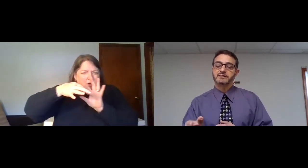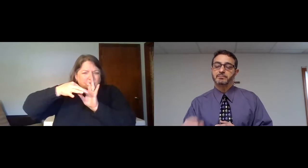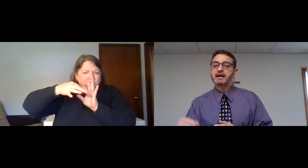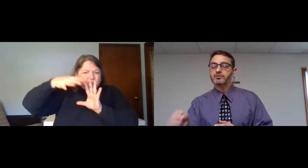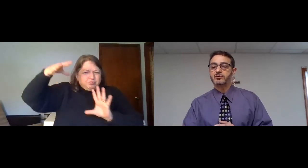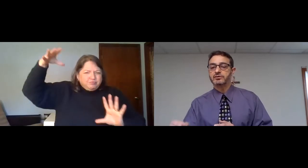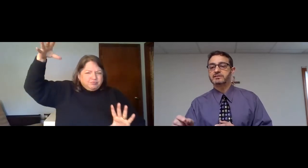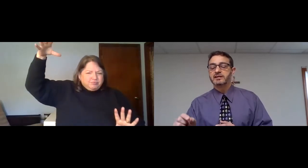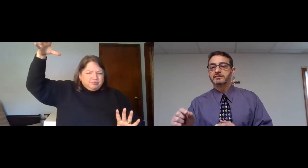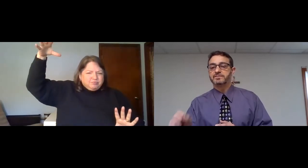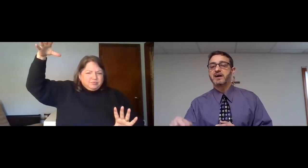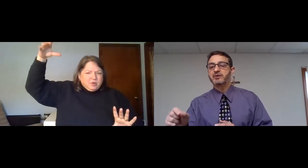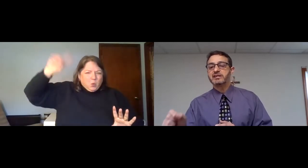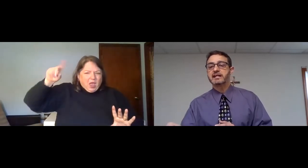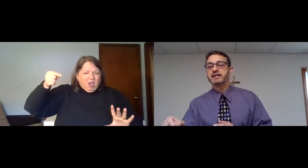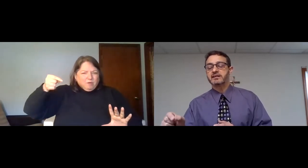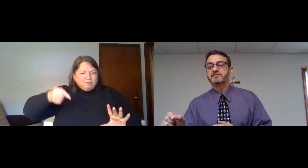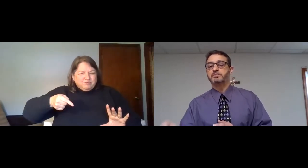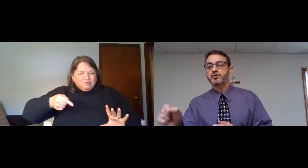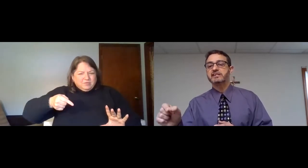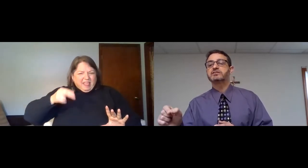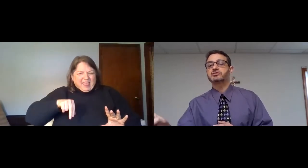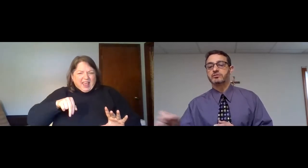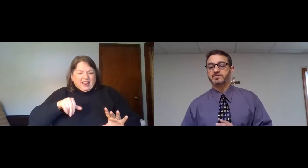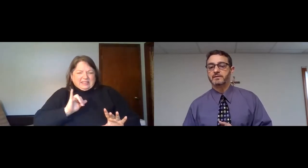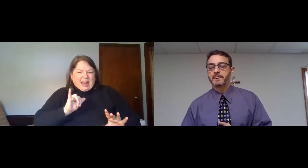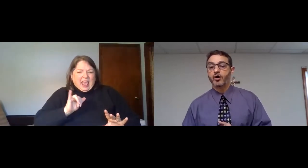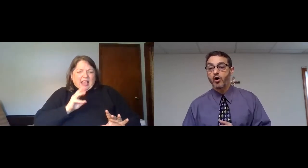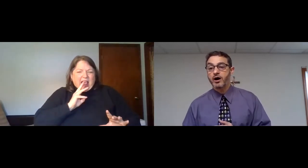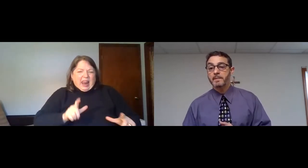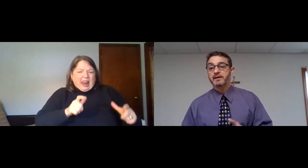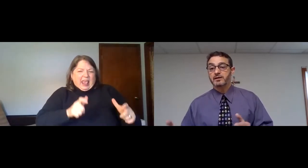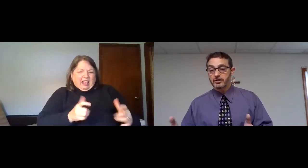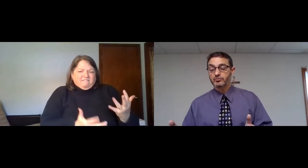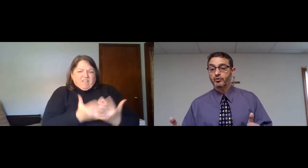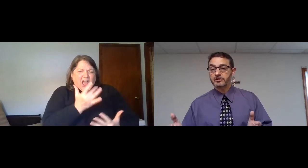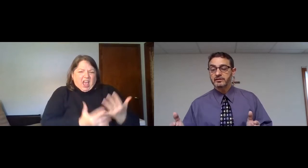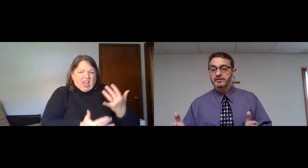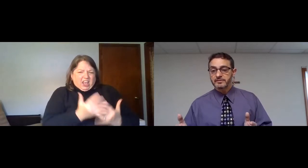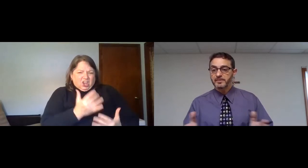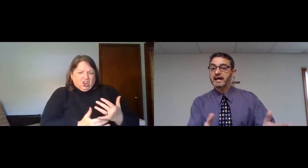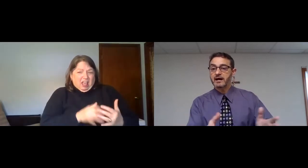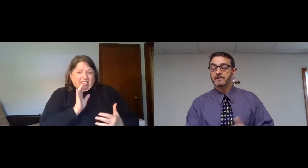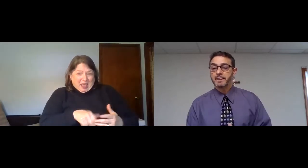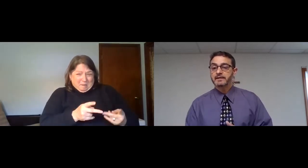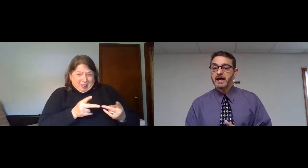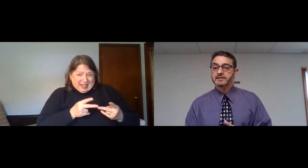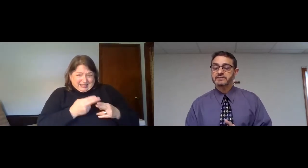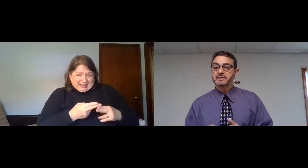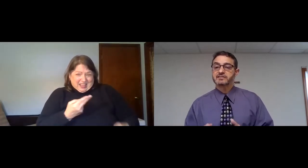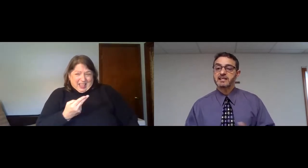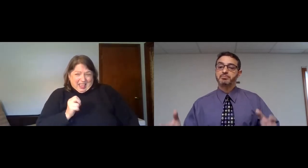a place that the Bible calls the fiery lake of burning sulfur, or another word, for hell.